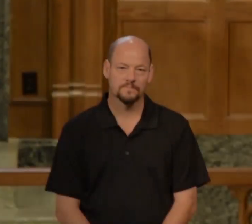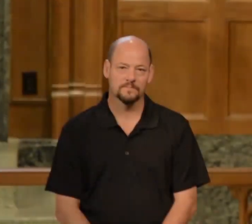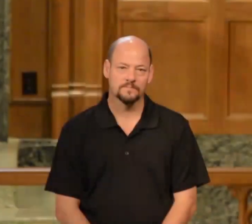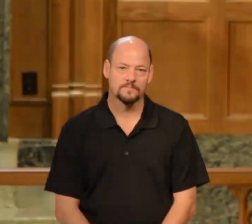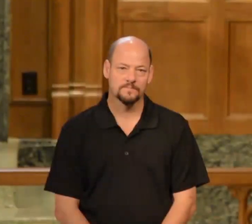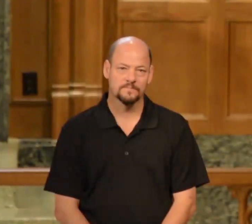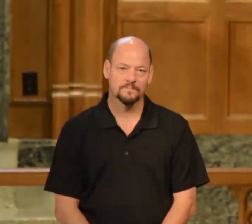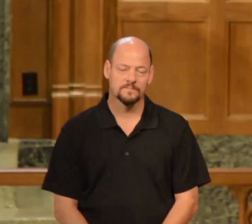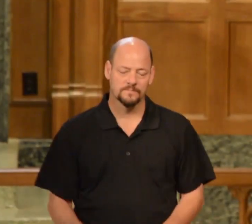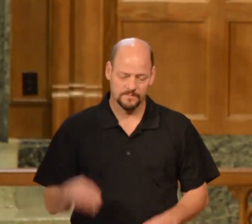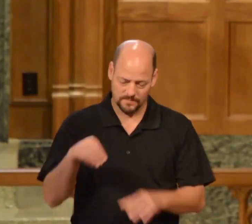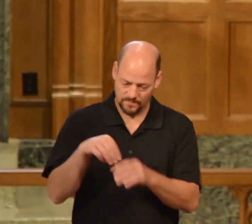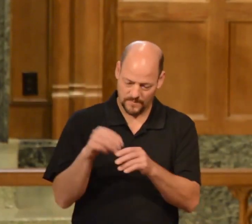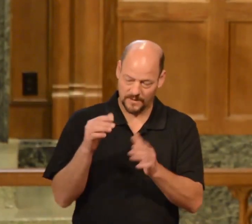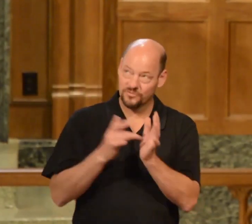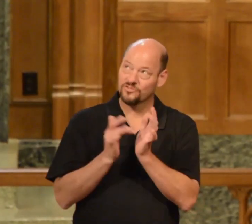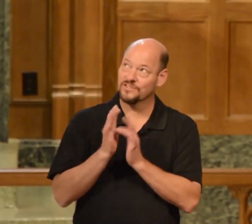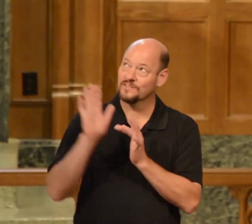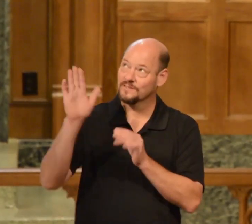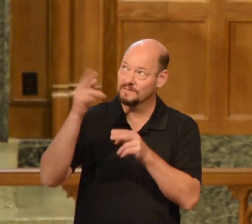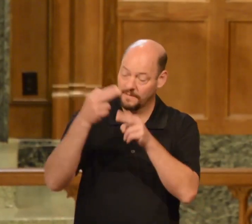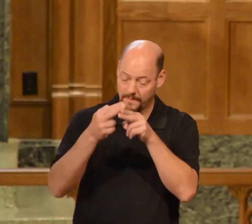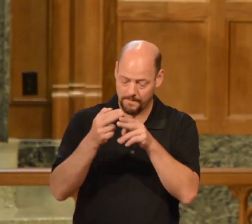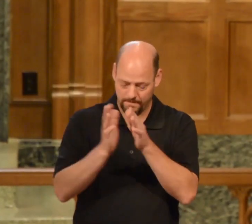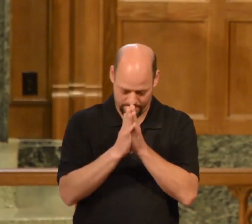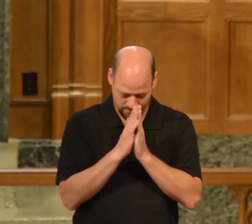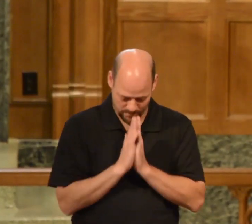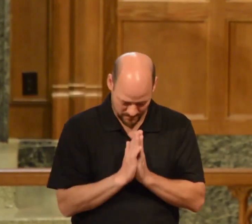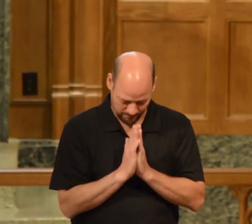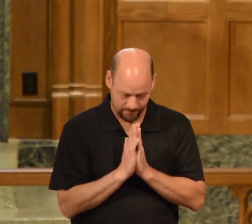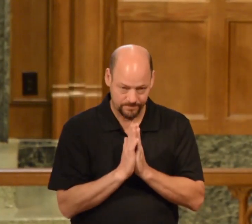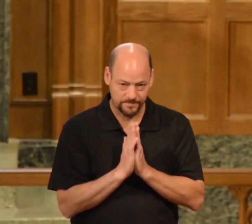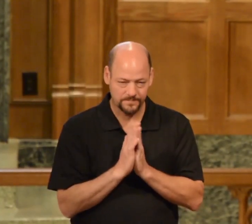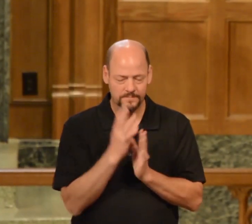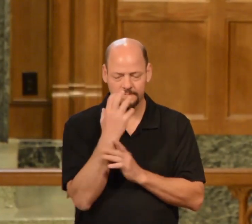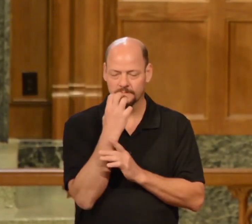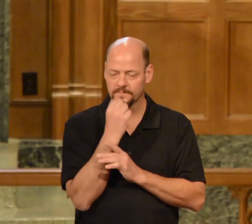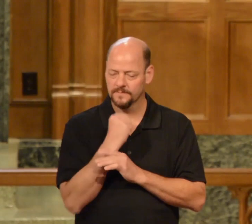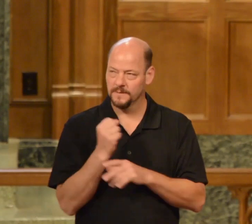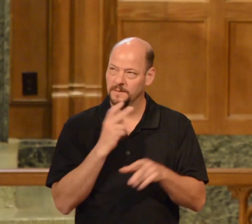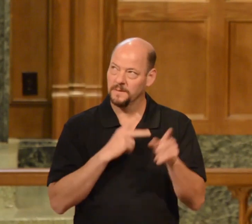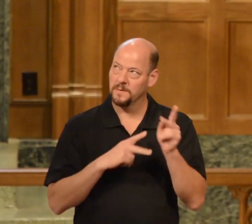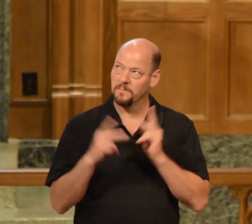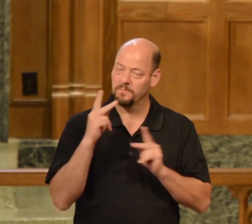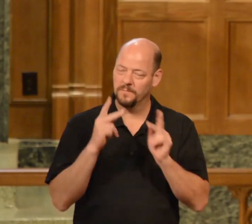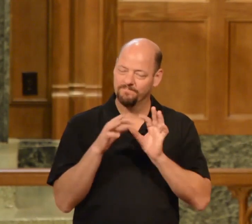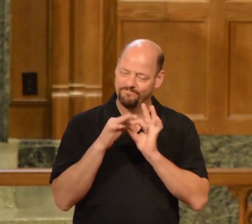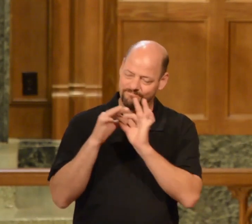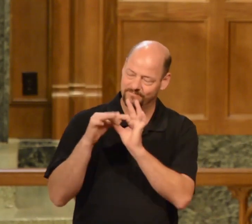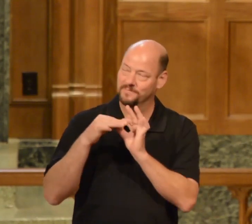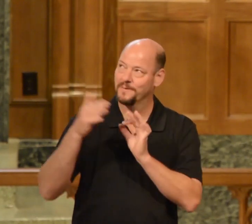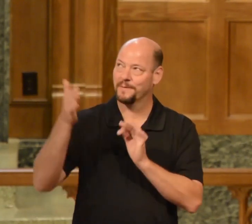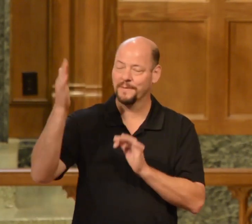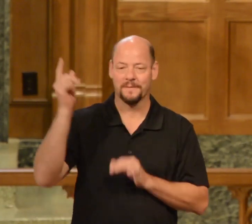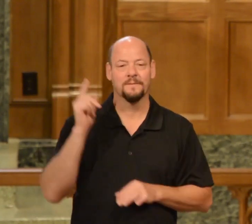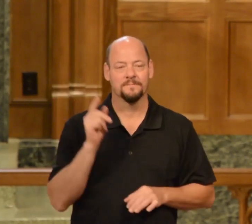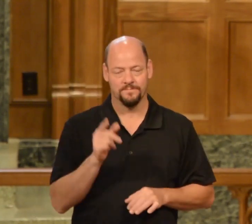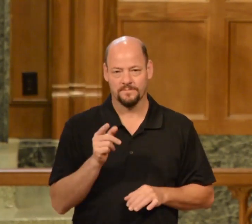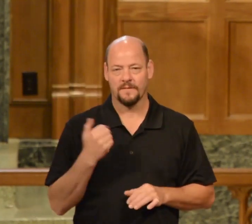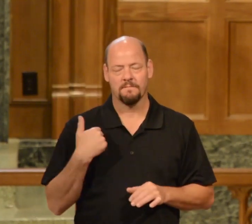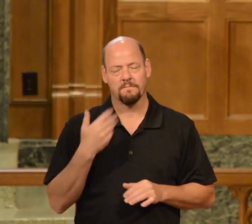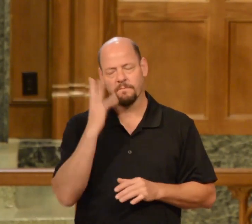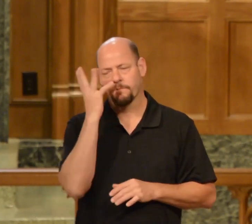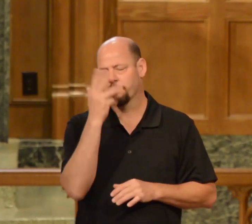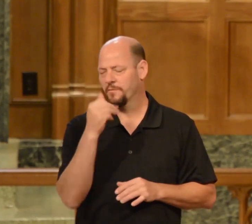In the name of Jesus, Amen. Dear Saints of God, we have this beautiful text today, the